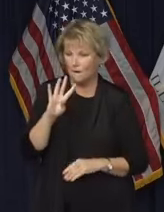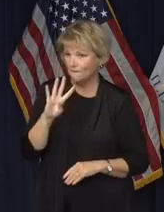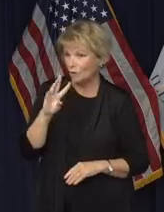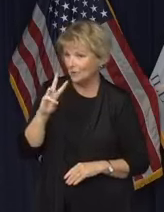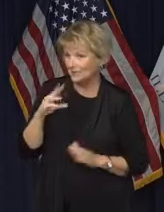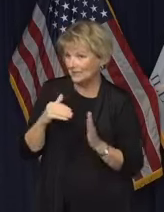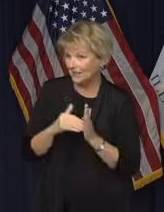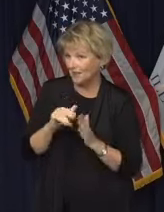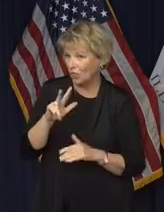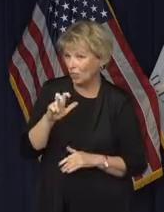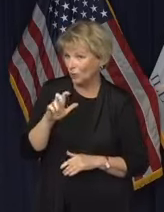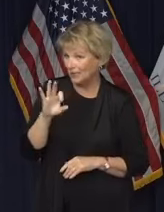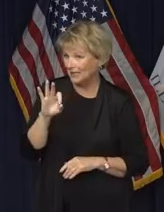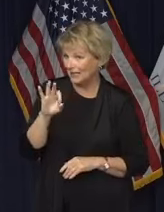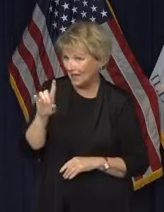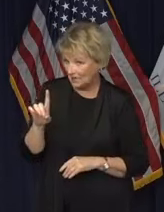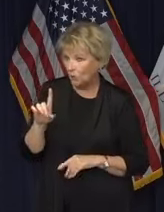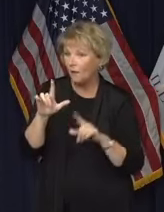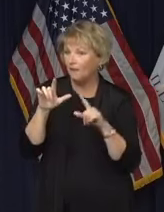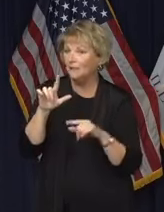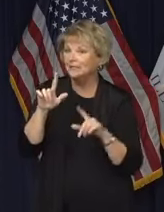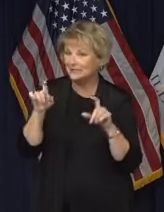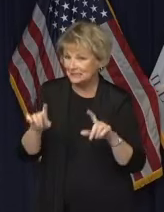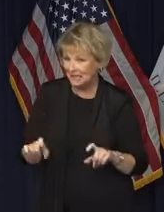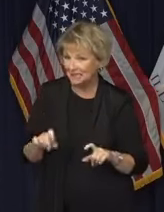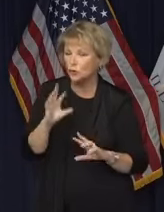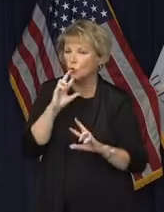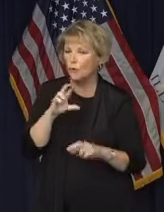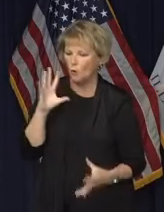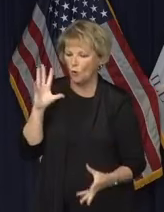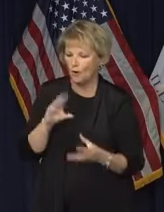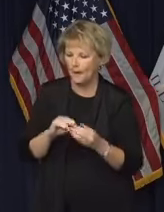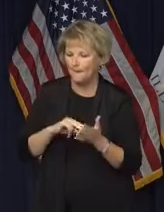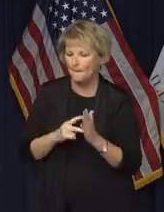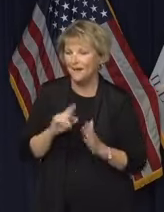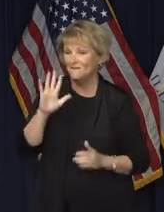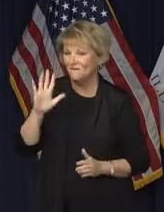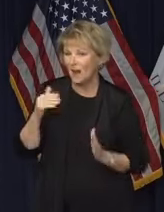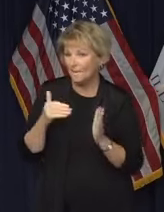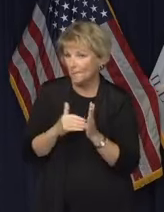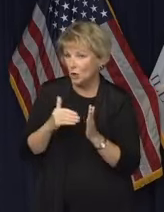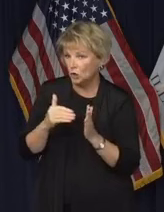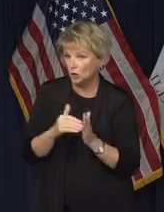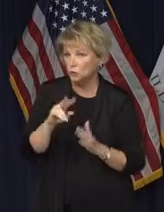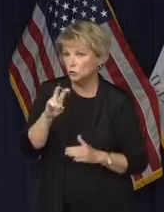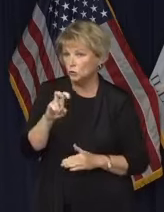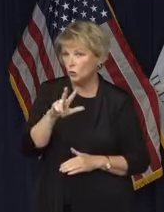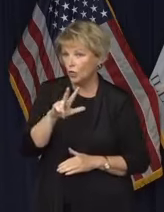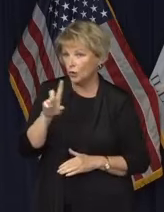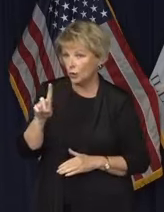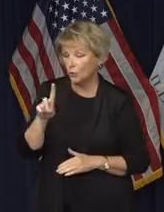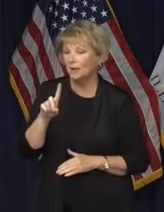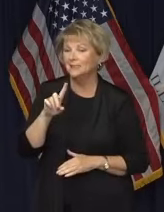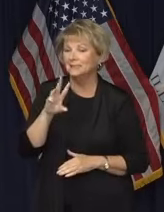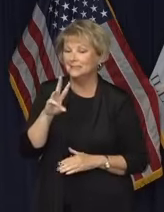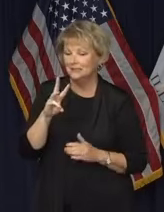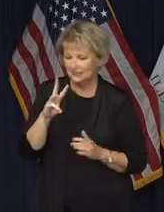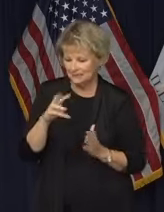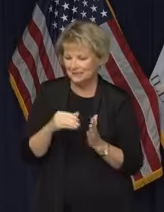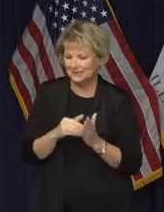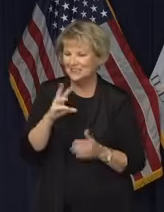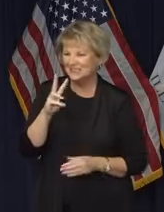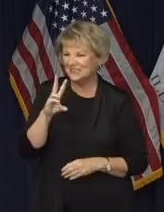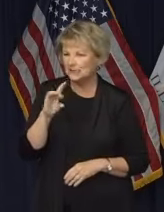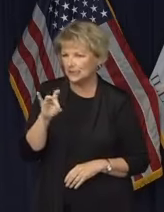,391 labs were reported for a total of 5,231,607 tests.